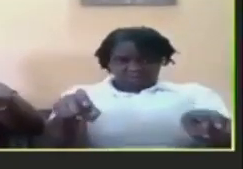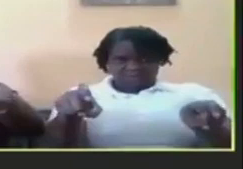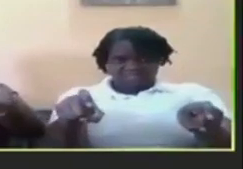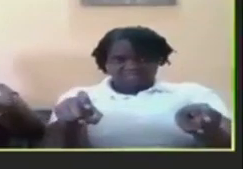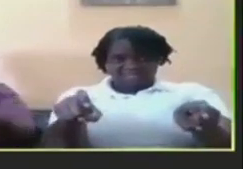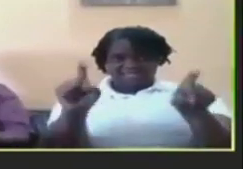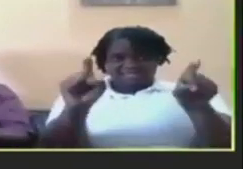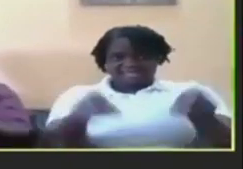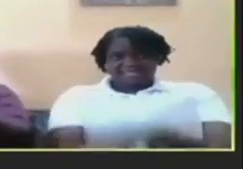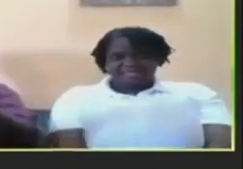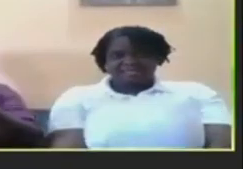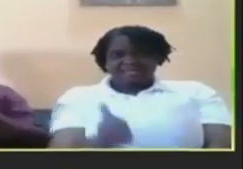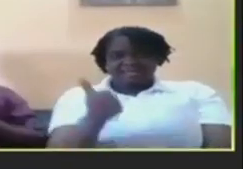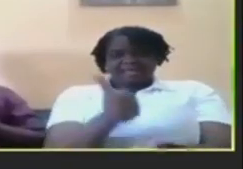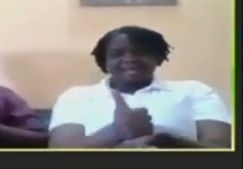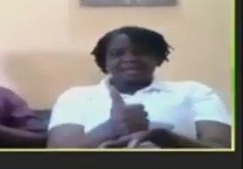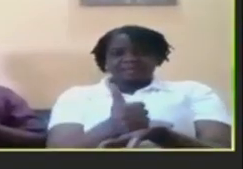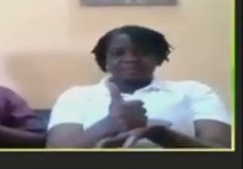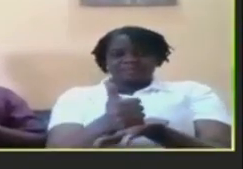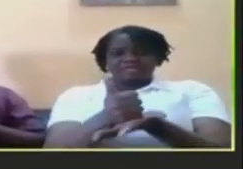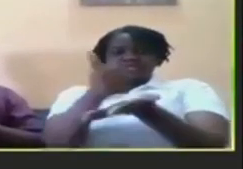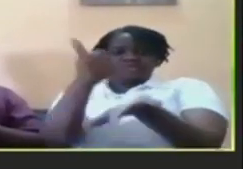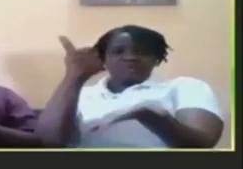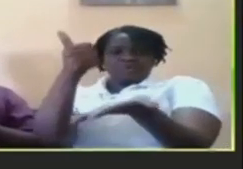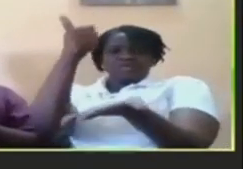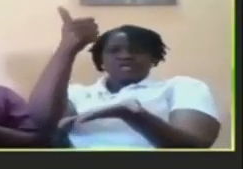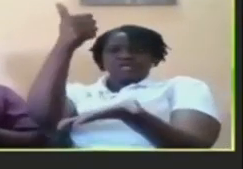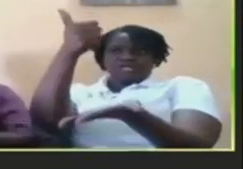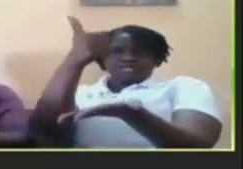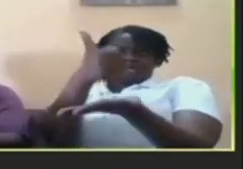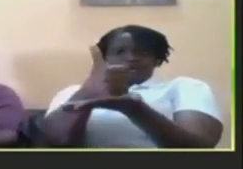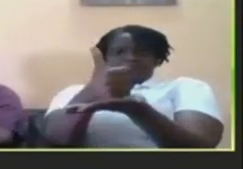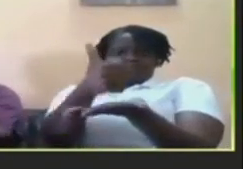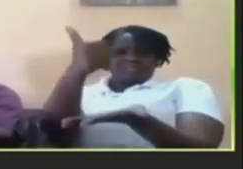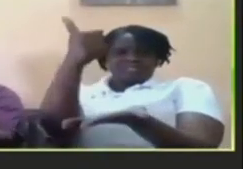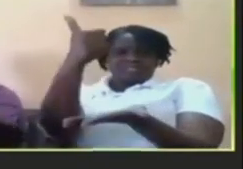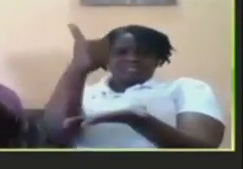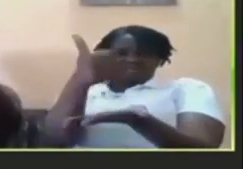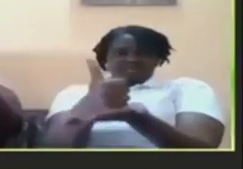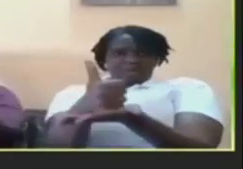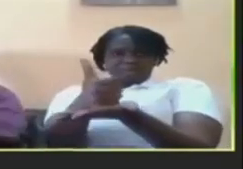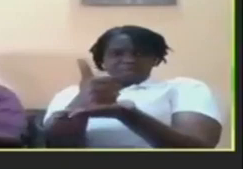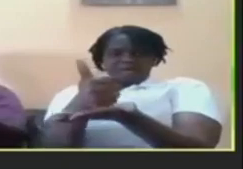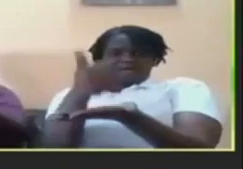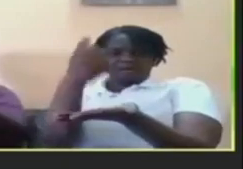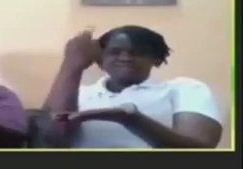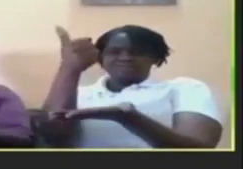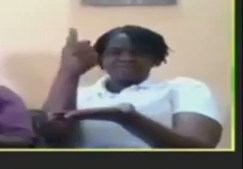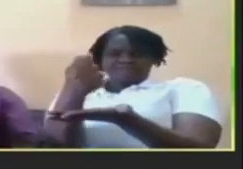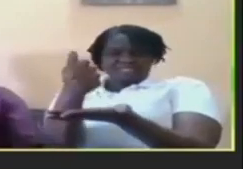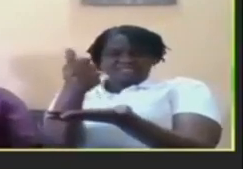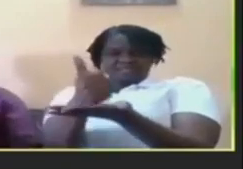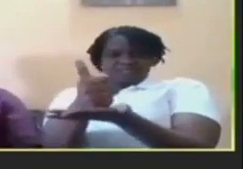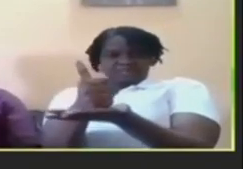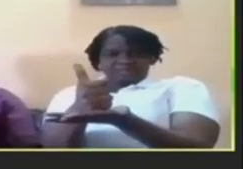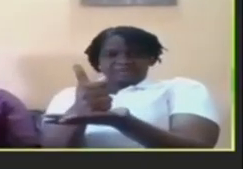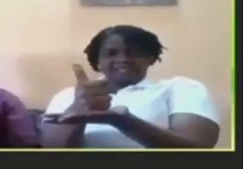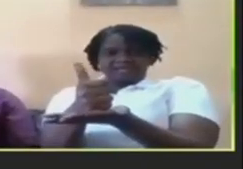need help so up thumb um fist with upright thumb